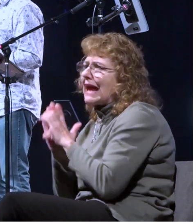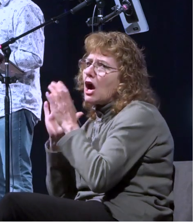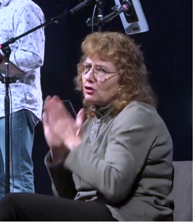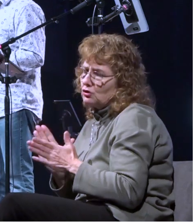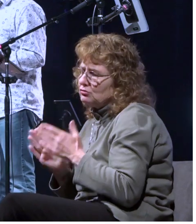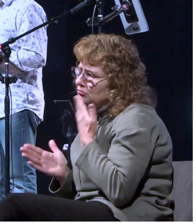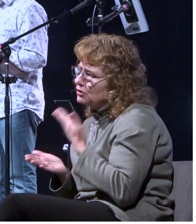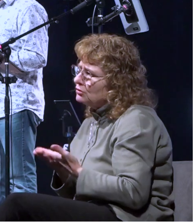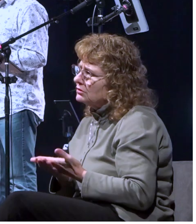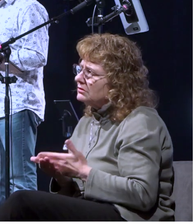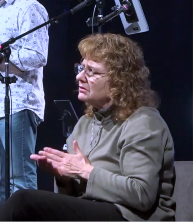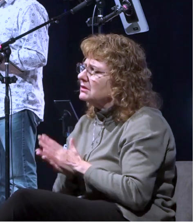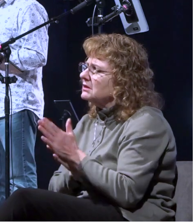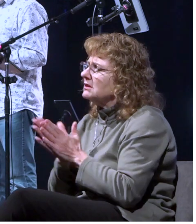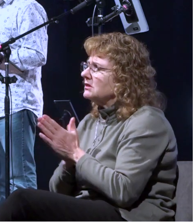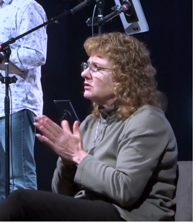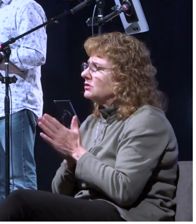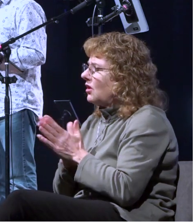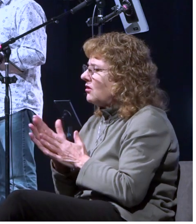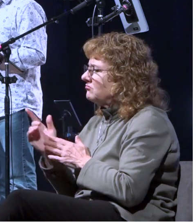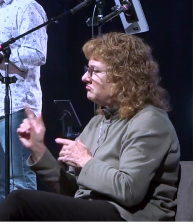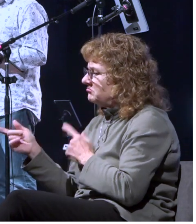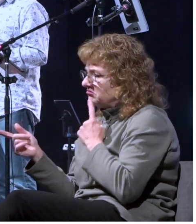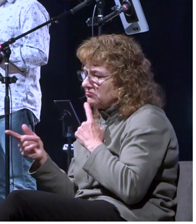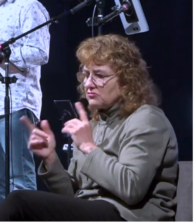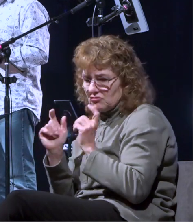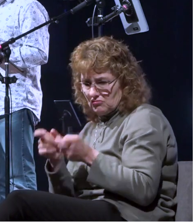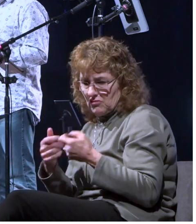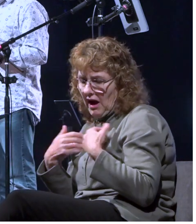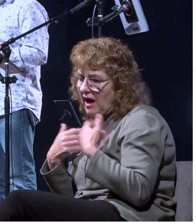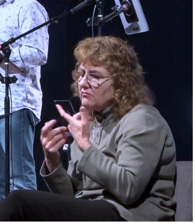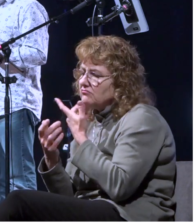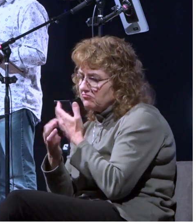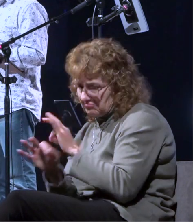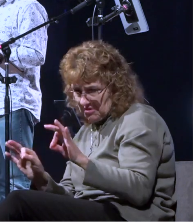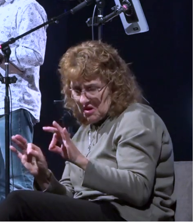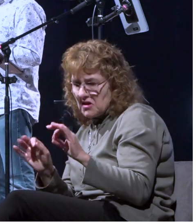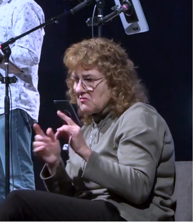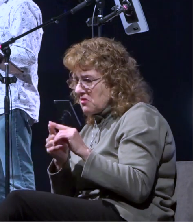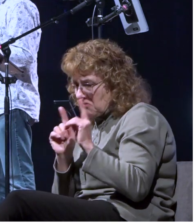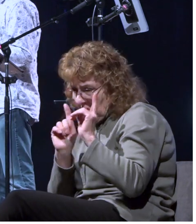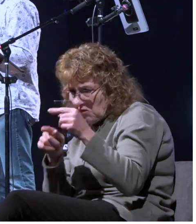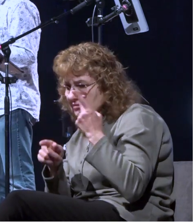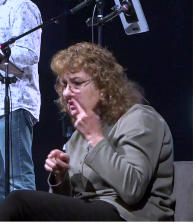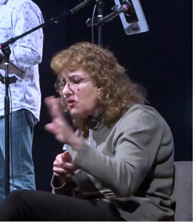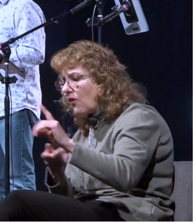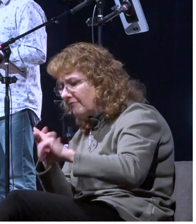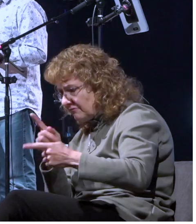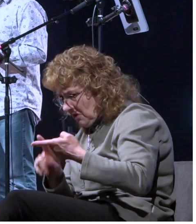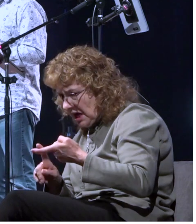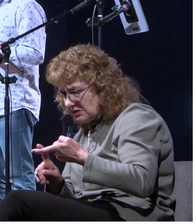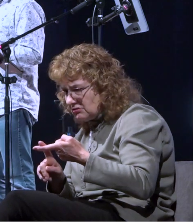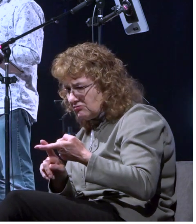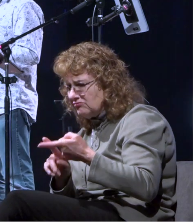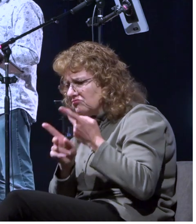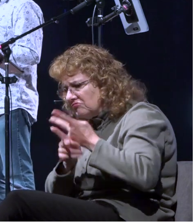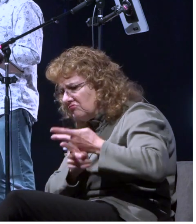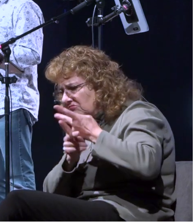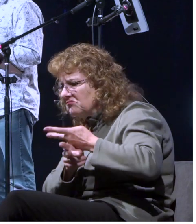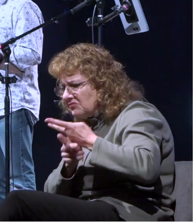so uh so he he gives him this liberty to go uh to his friends and receive care uh and when uh